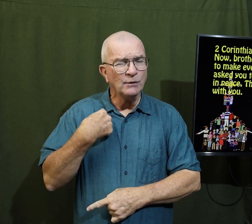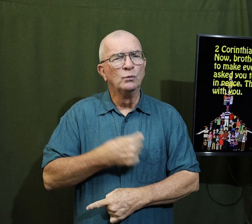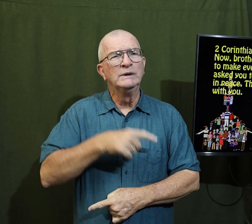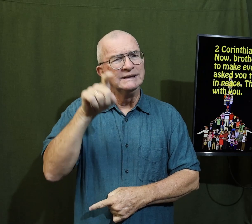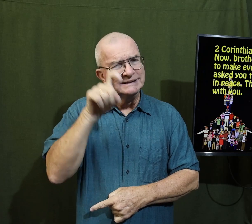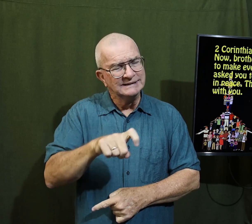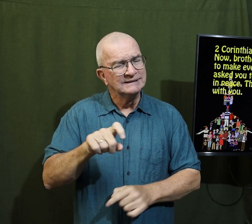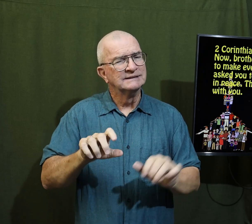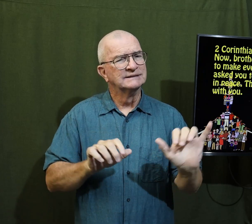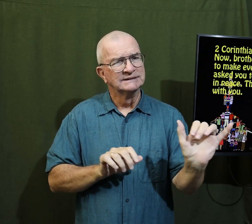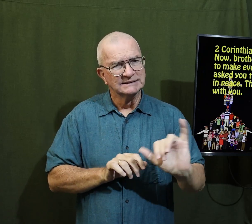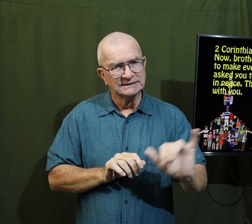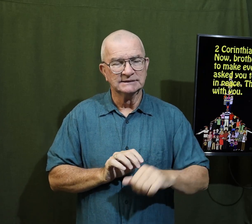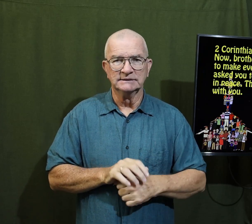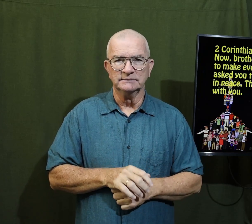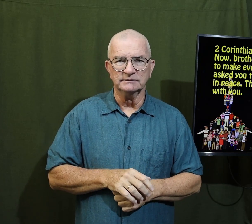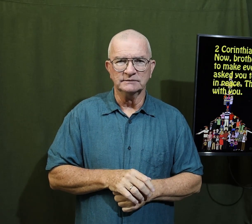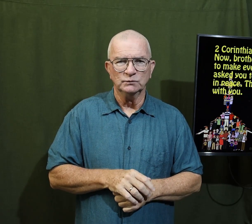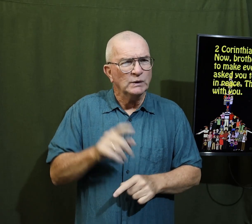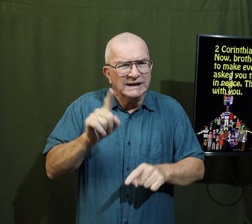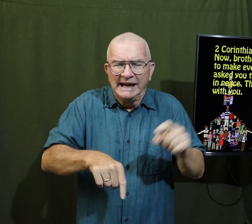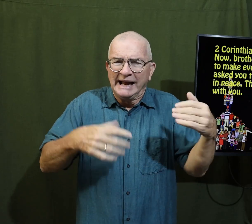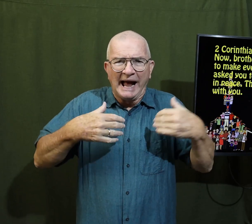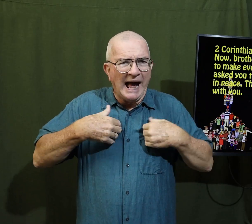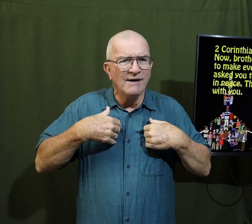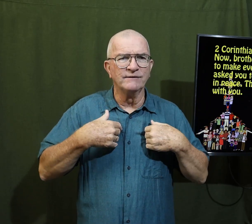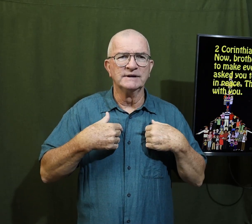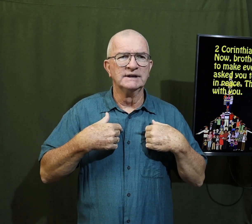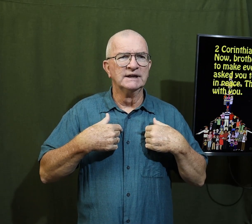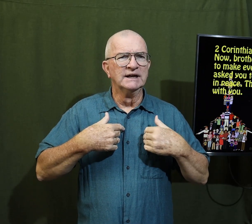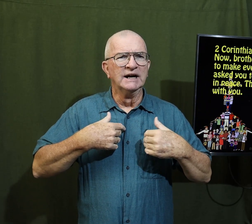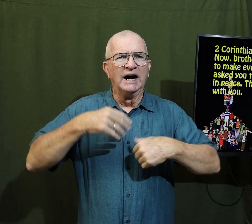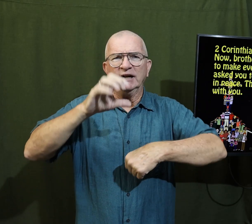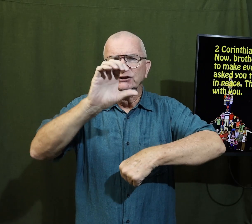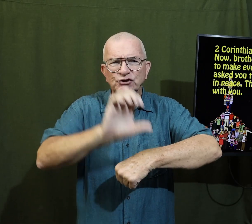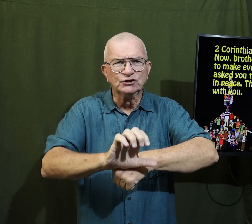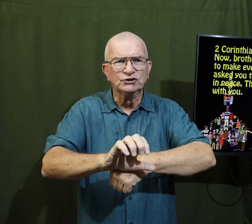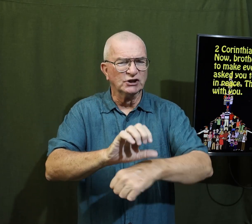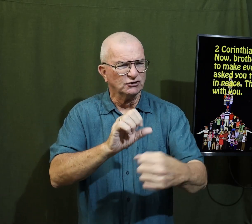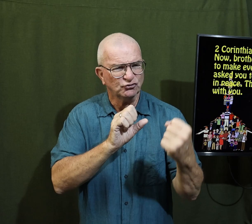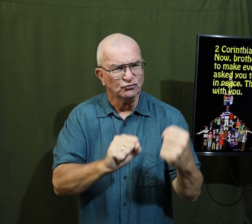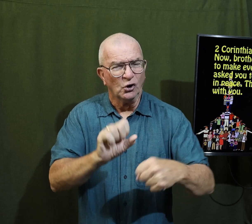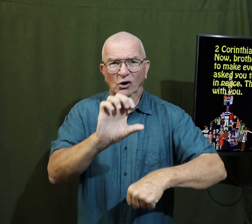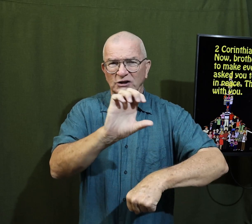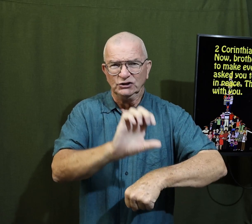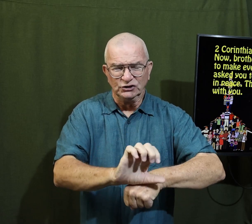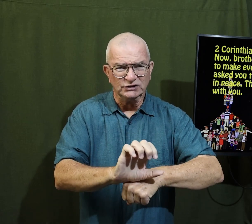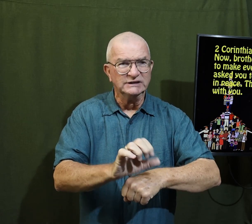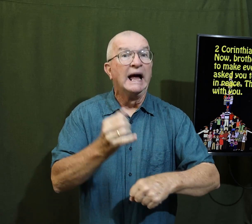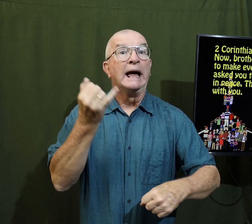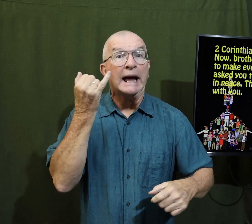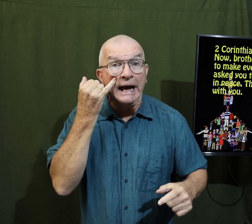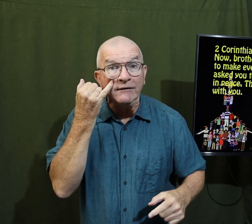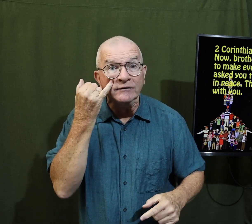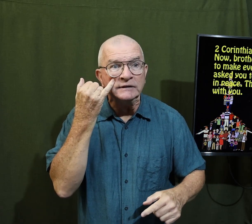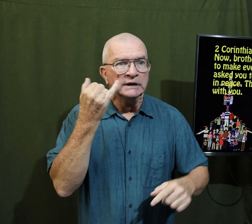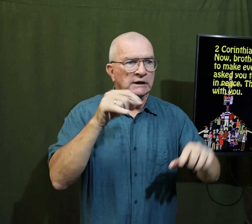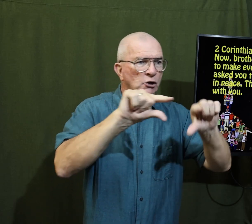today we need the same thing we can't have a church a strong church if